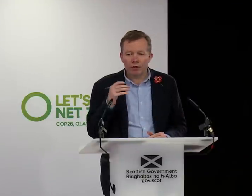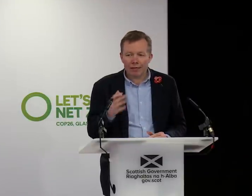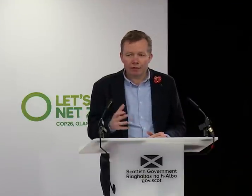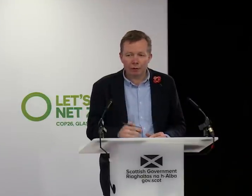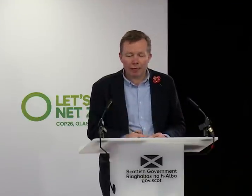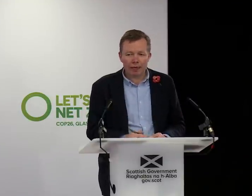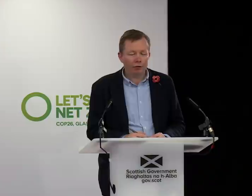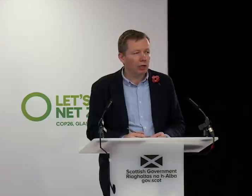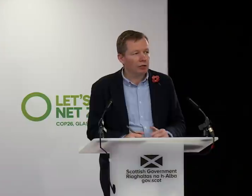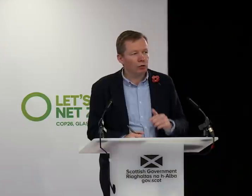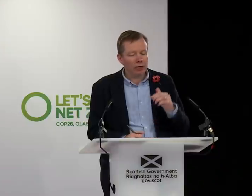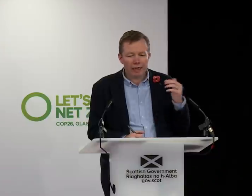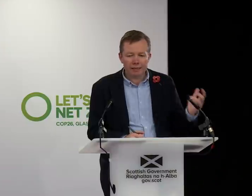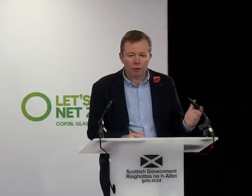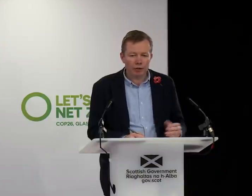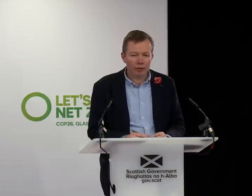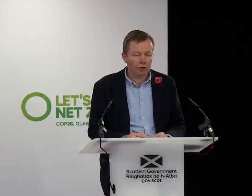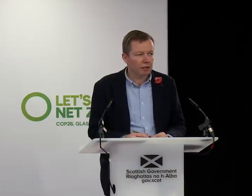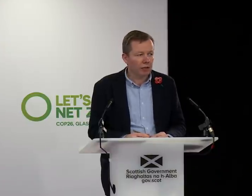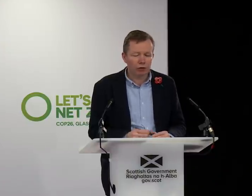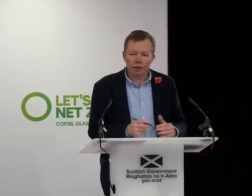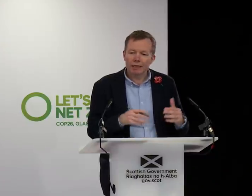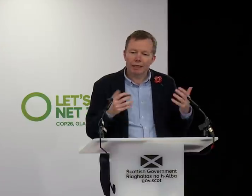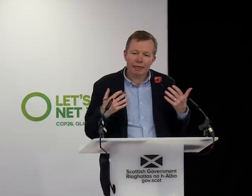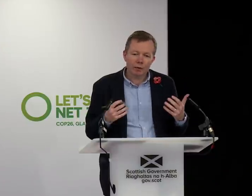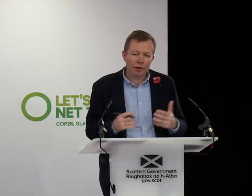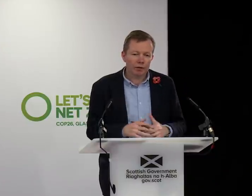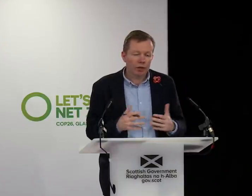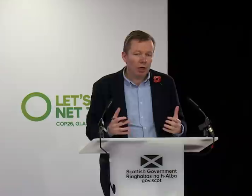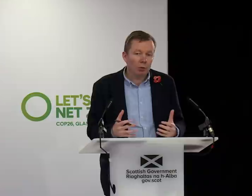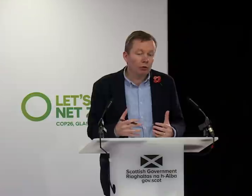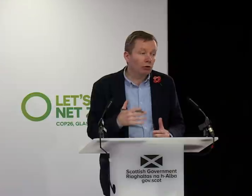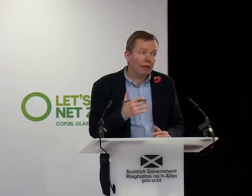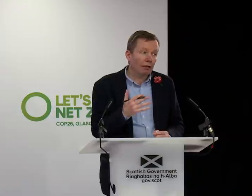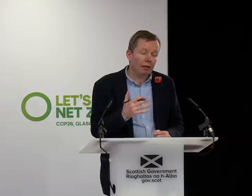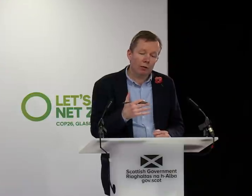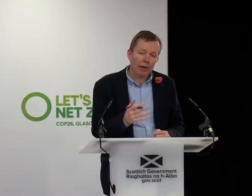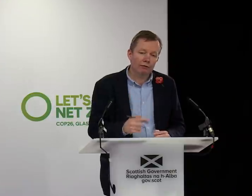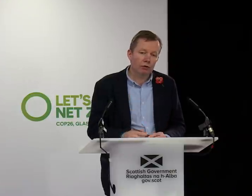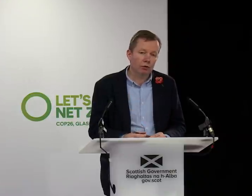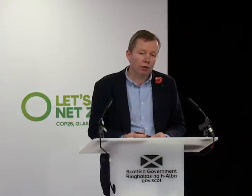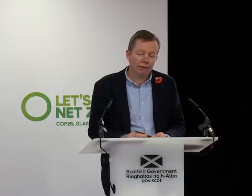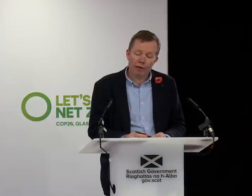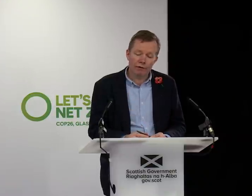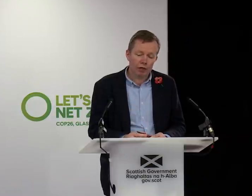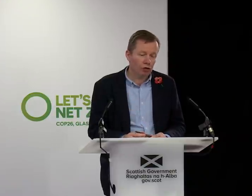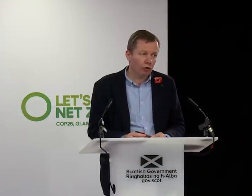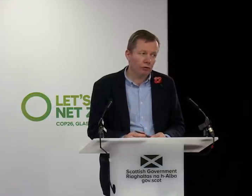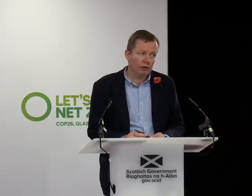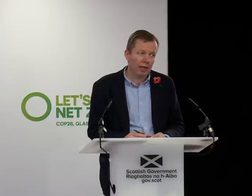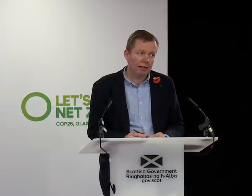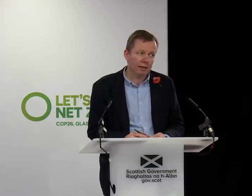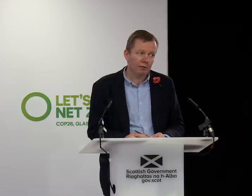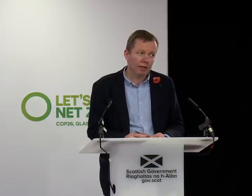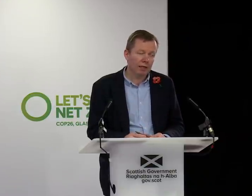The Director of Public Health for Glasgow liaising with Glasgow City Council, liaising with us, and we'll do anything that we have to do at very, very short